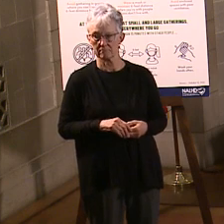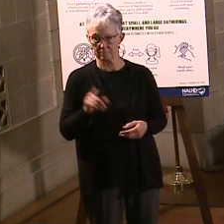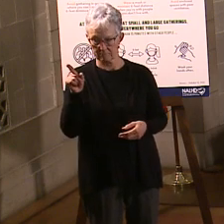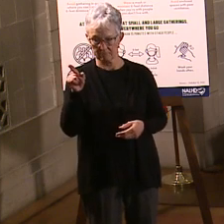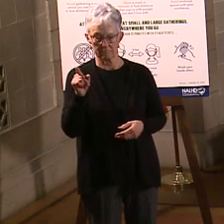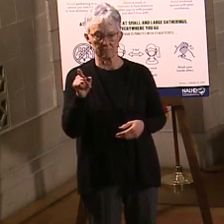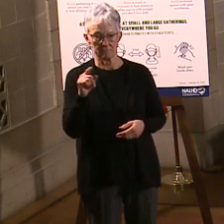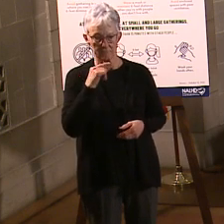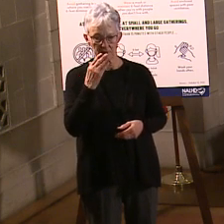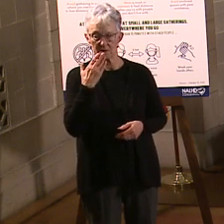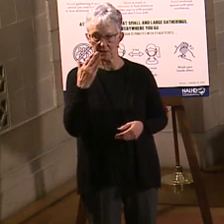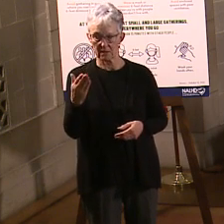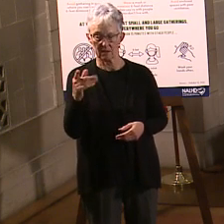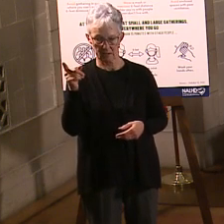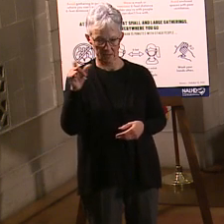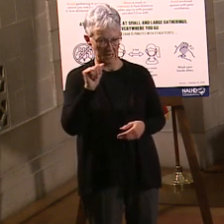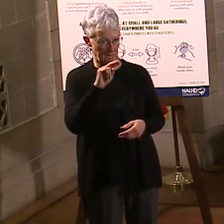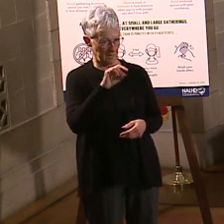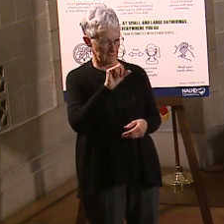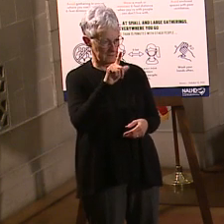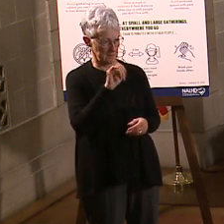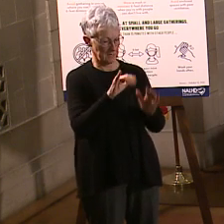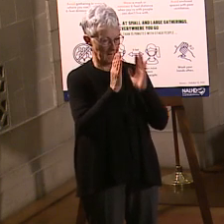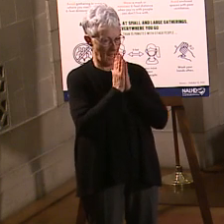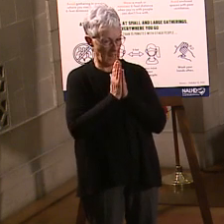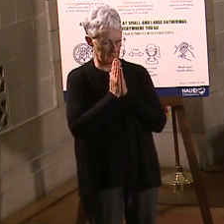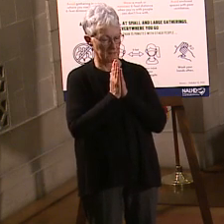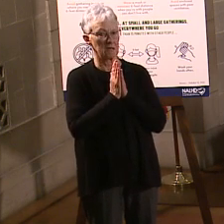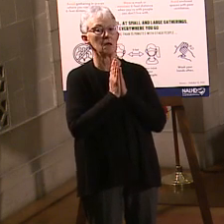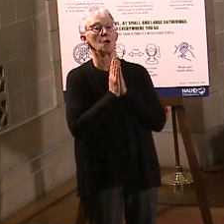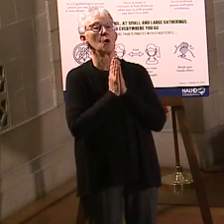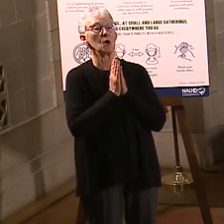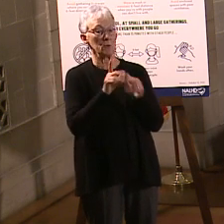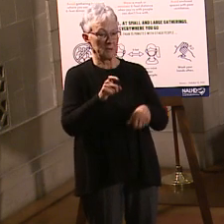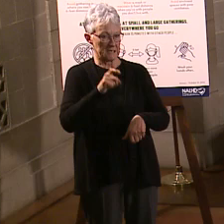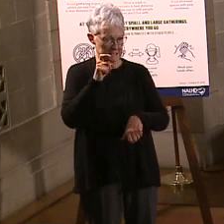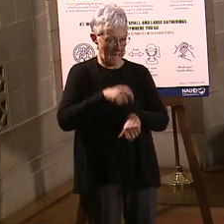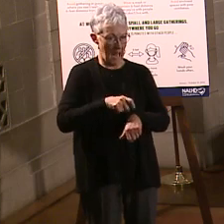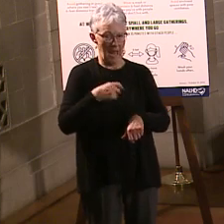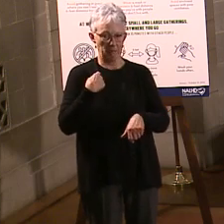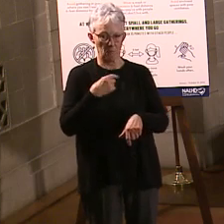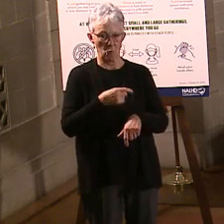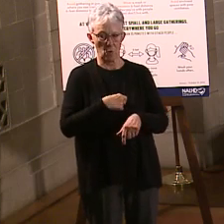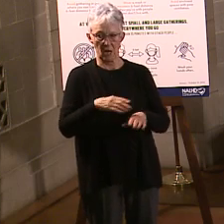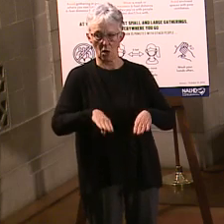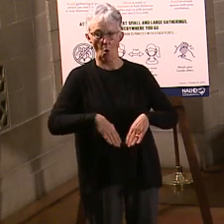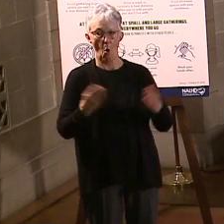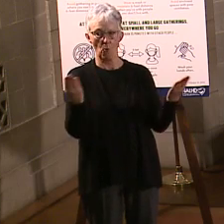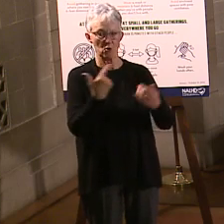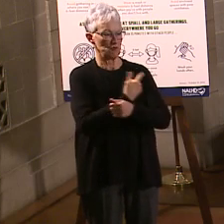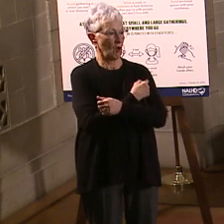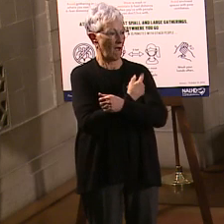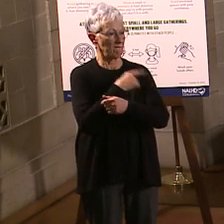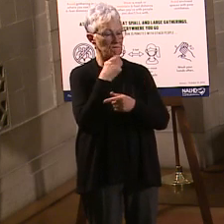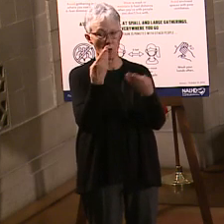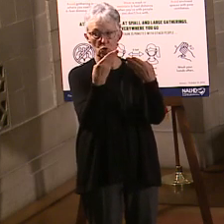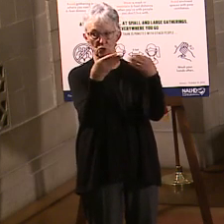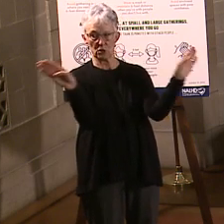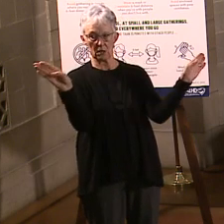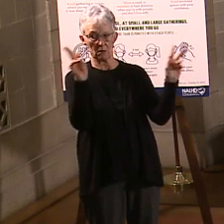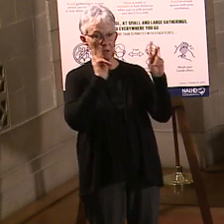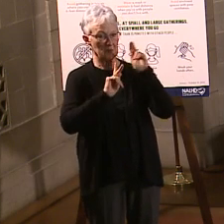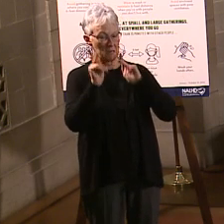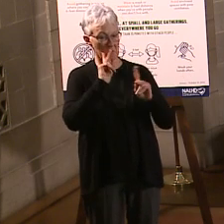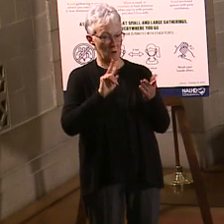That's right. Thank you. So, Amsley asked the question of when it gets to the general population, is it first come, first serve? It